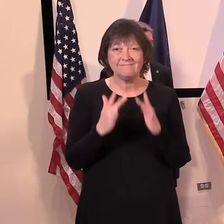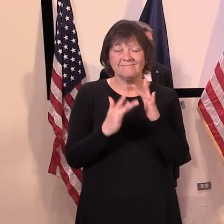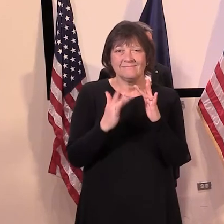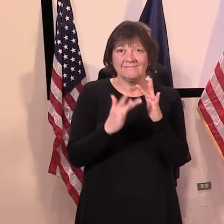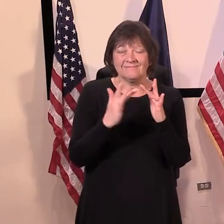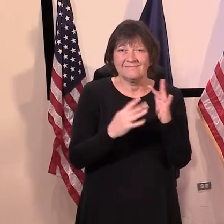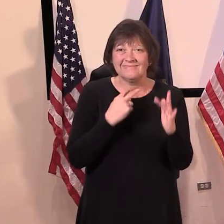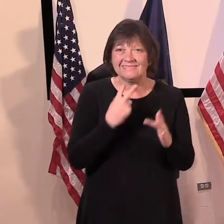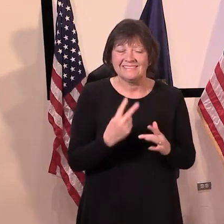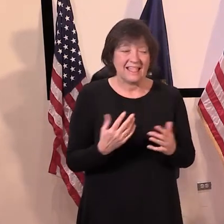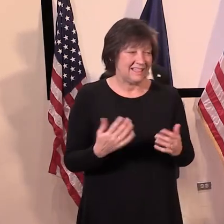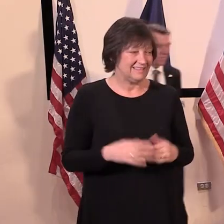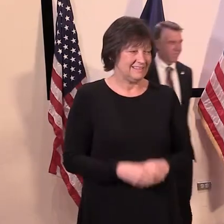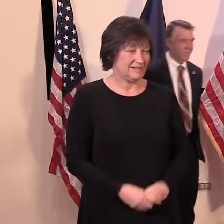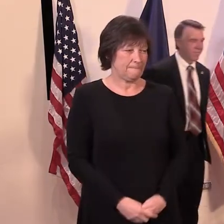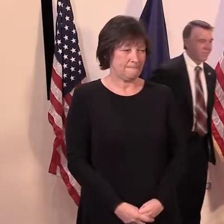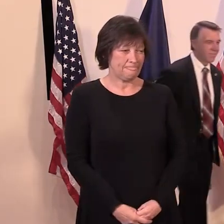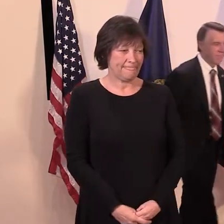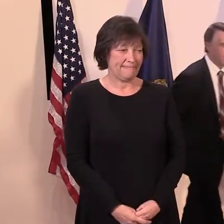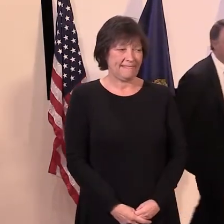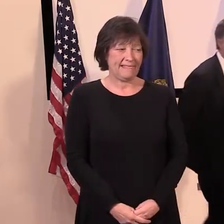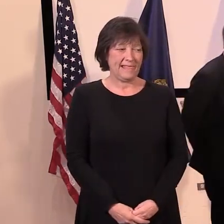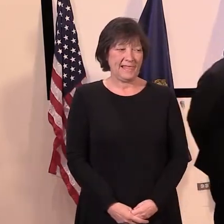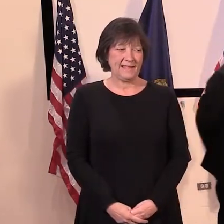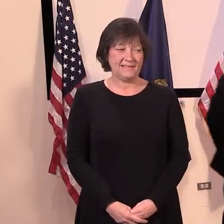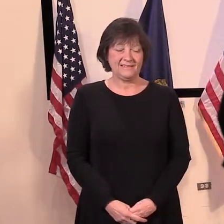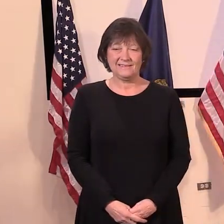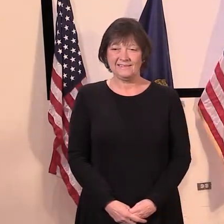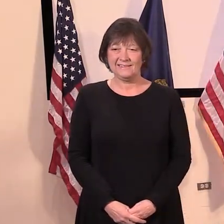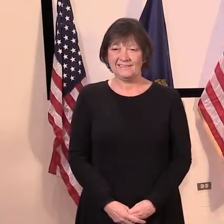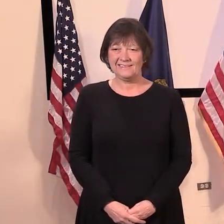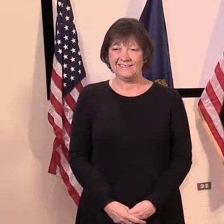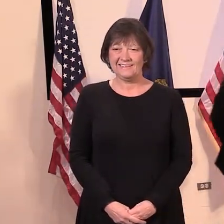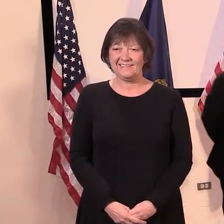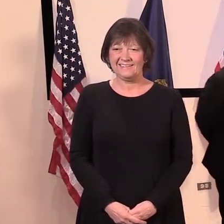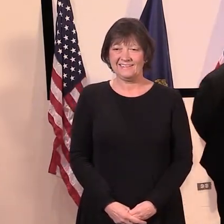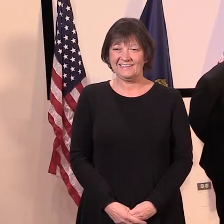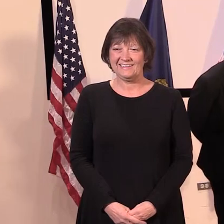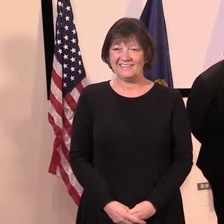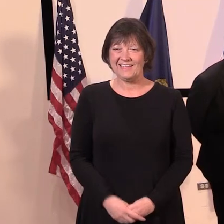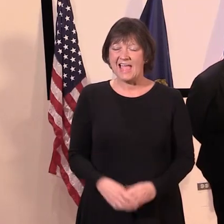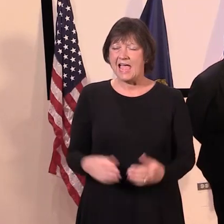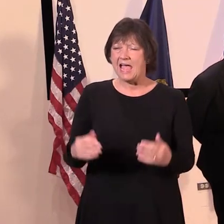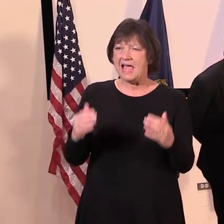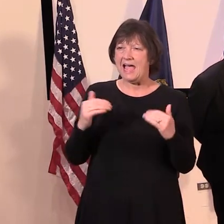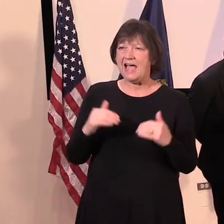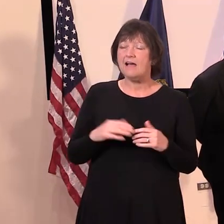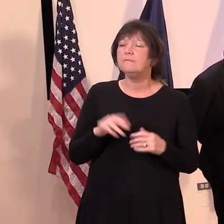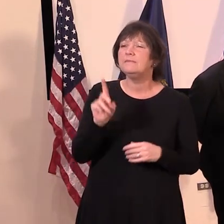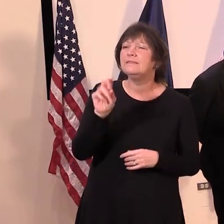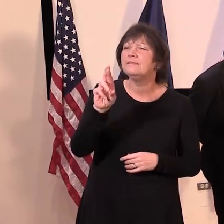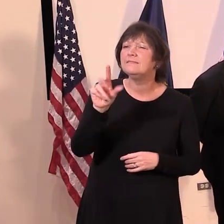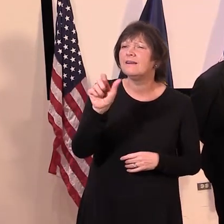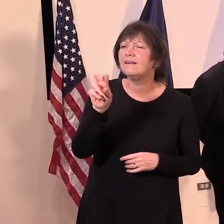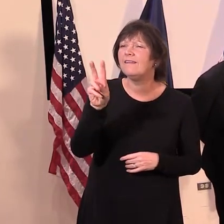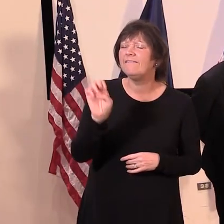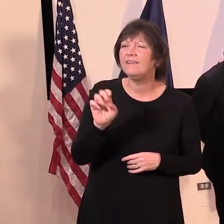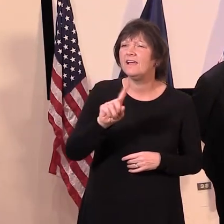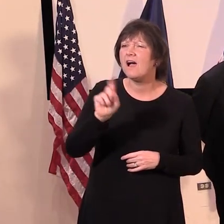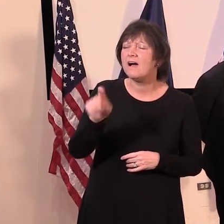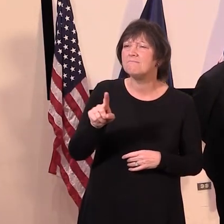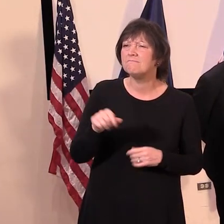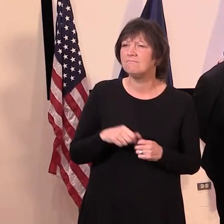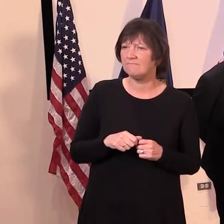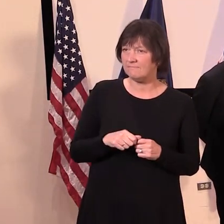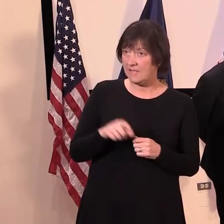I don't know. There's some interference I didn't hear, but I'm just wondering, Dr. Levine, I'm just wondering if you